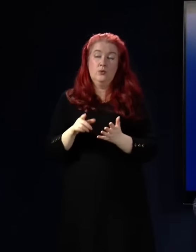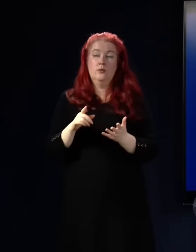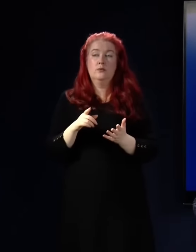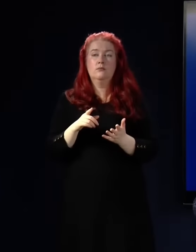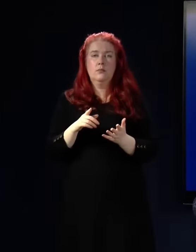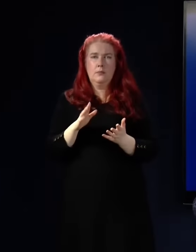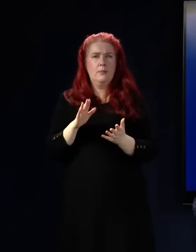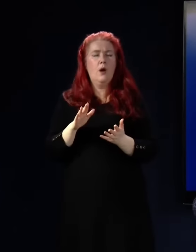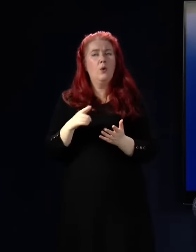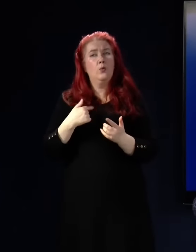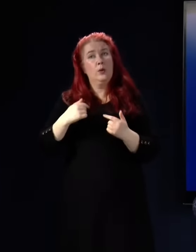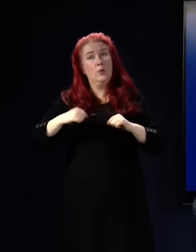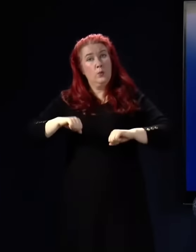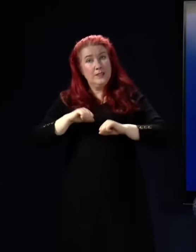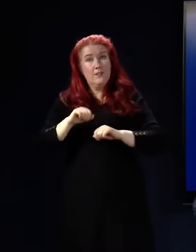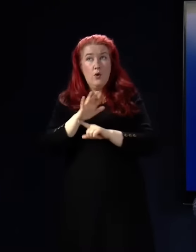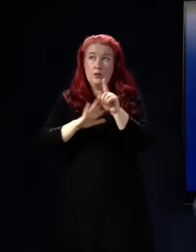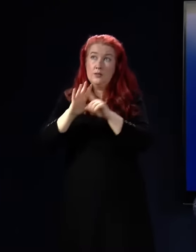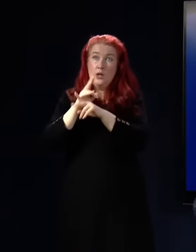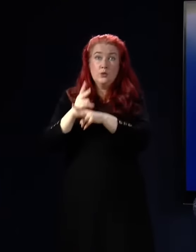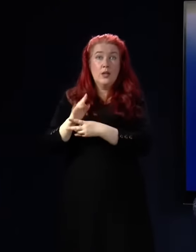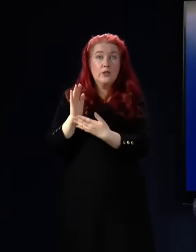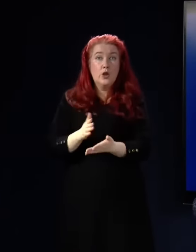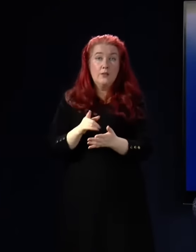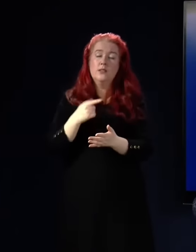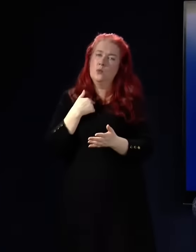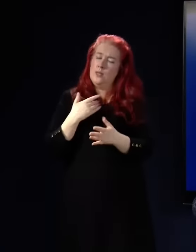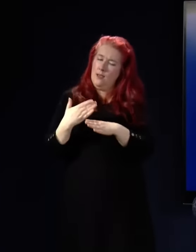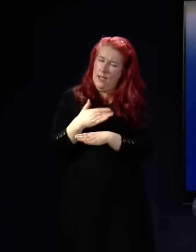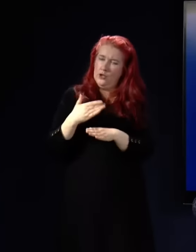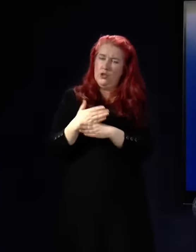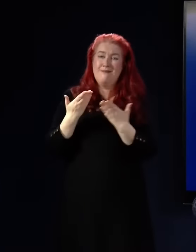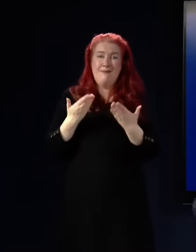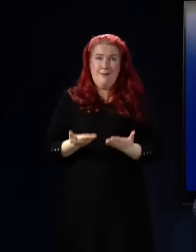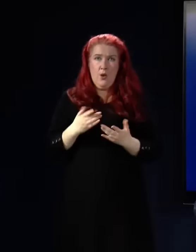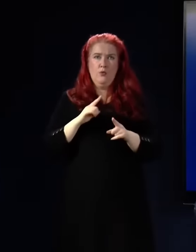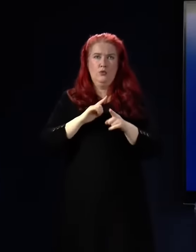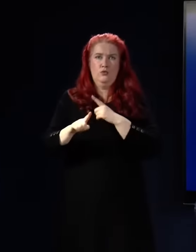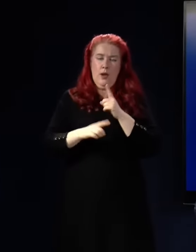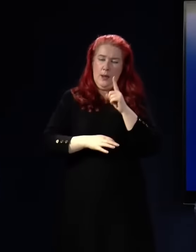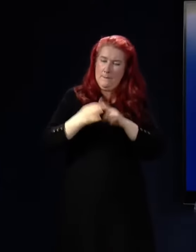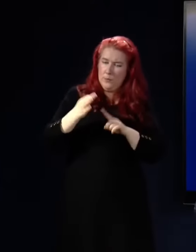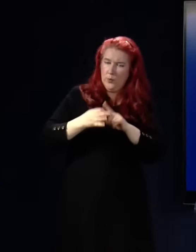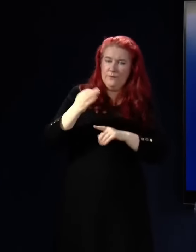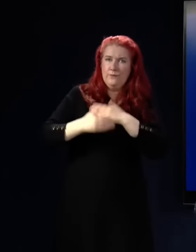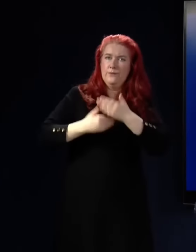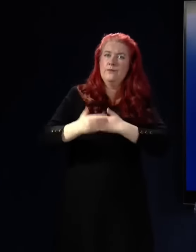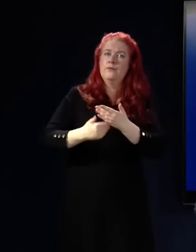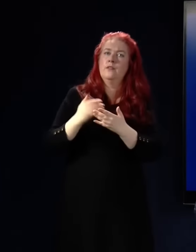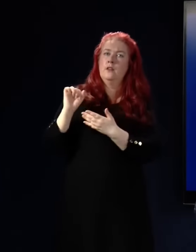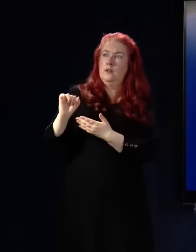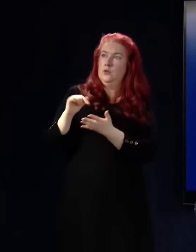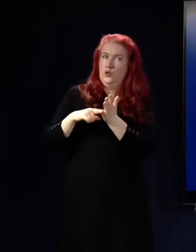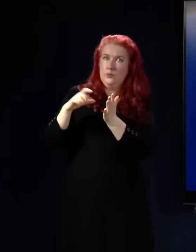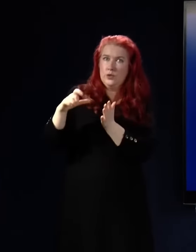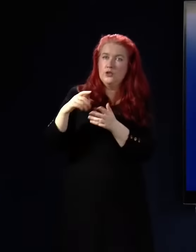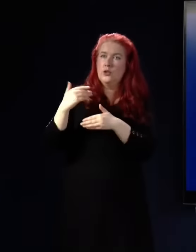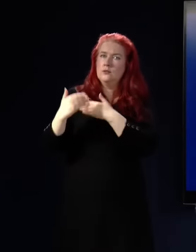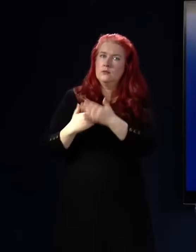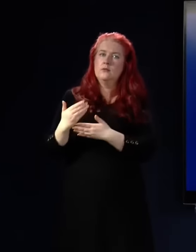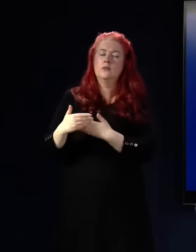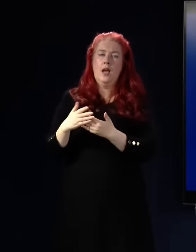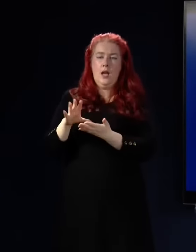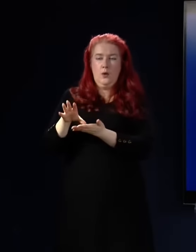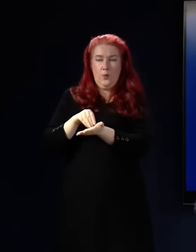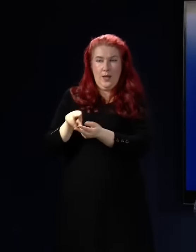is that we're not waiting for the National Care Service to come into place. We're taking action now to try to improve terms, conditions, and of course,